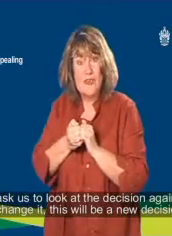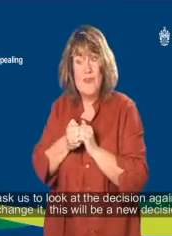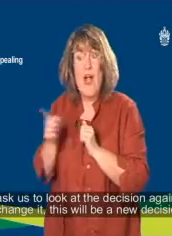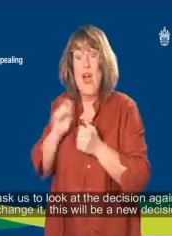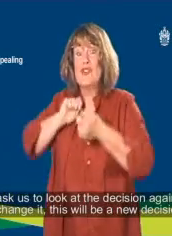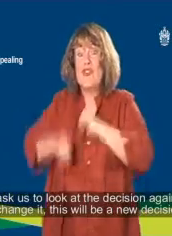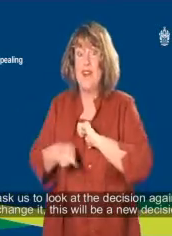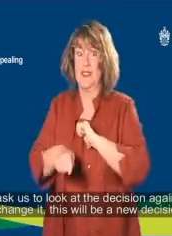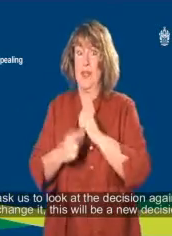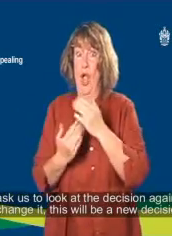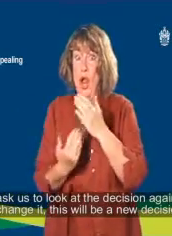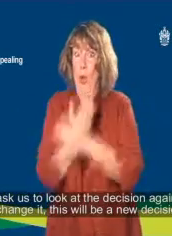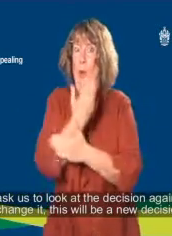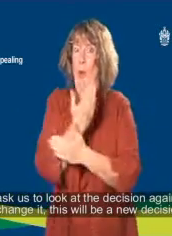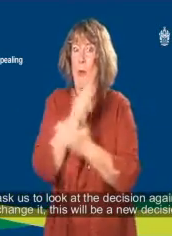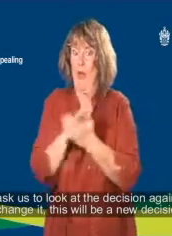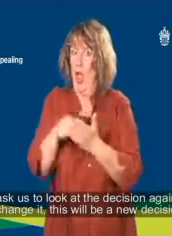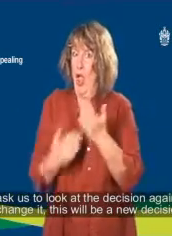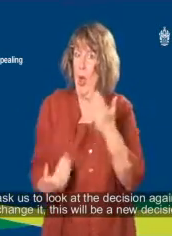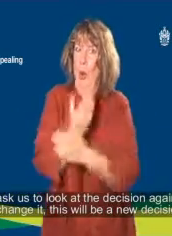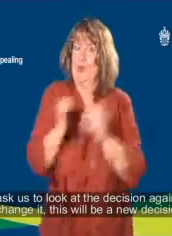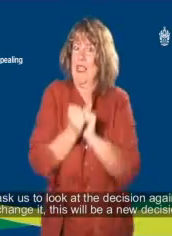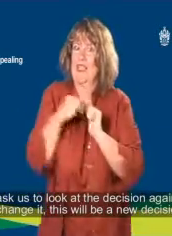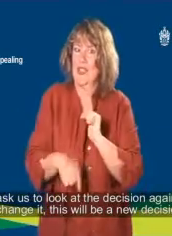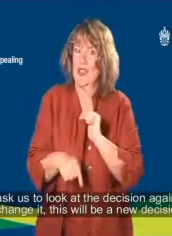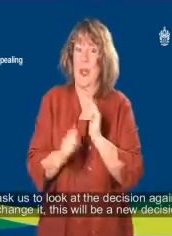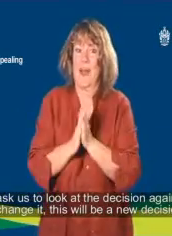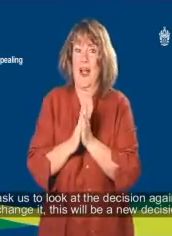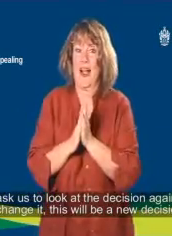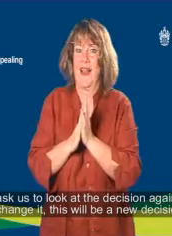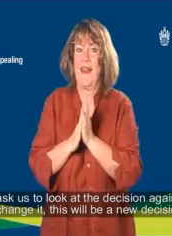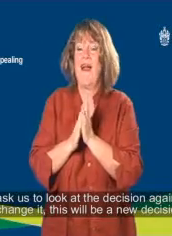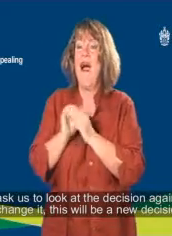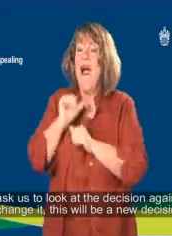If you ask us to look at the decision again and we change it this will be a new decision